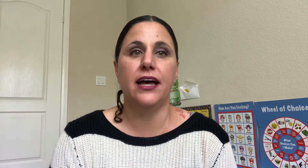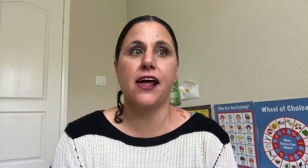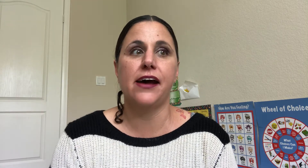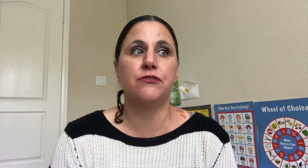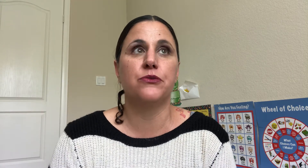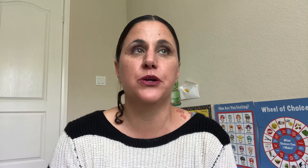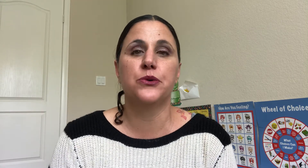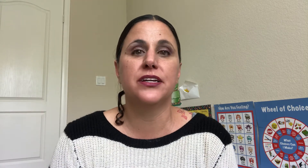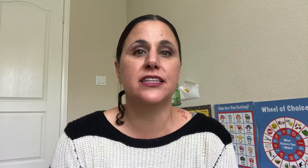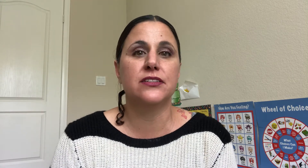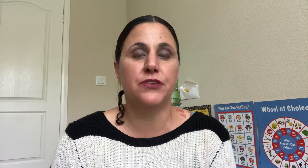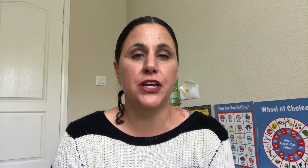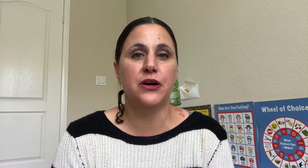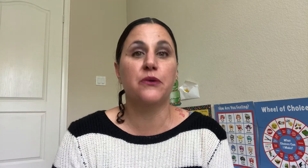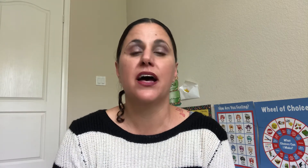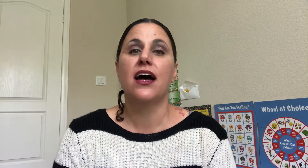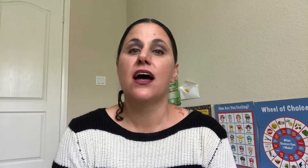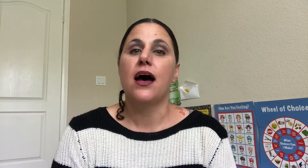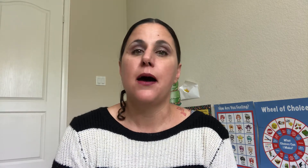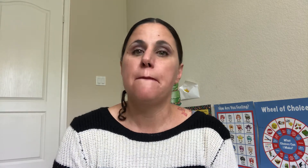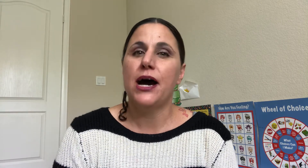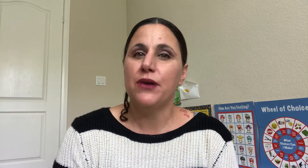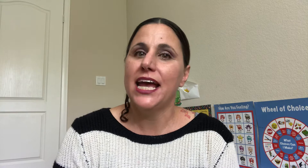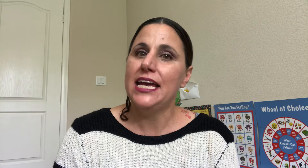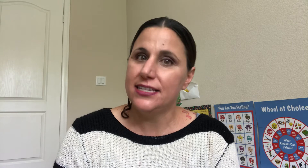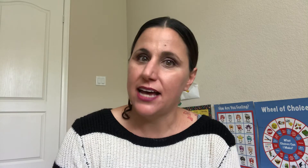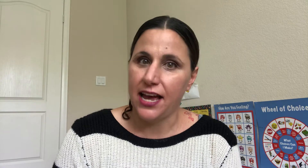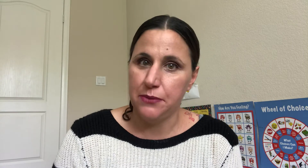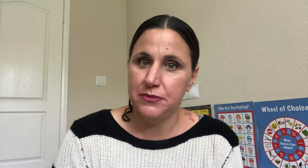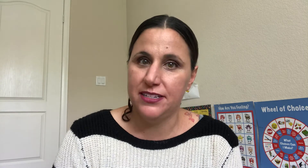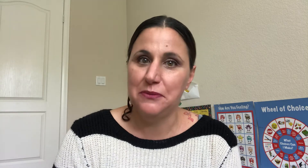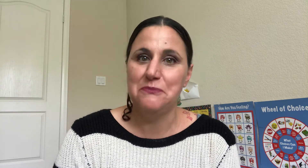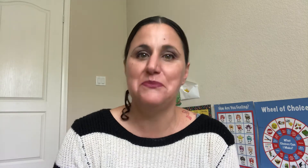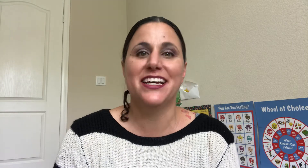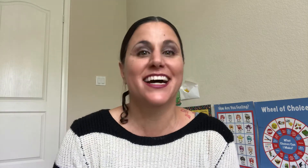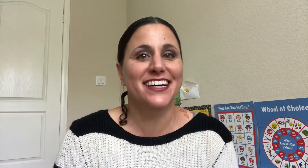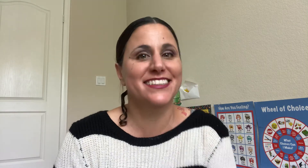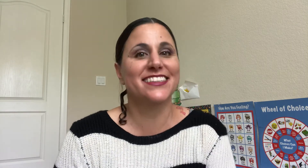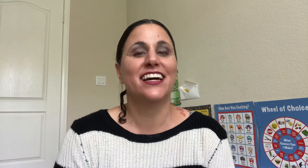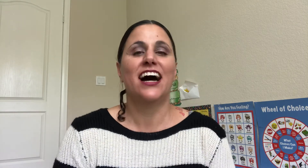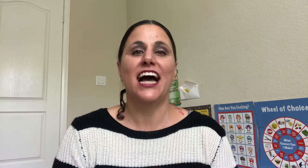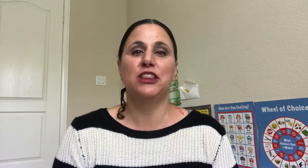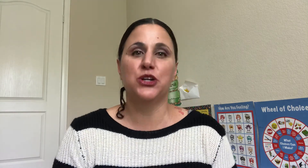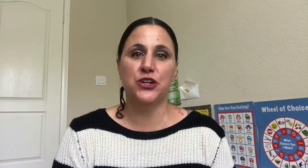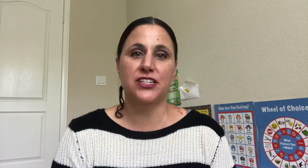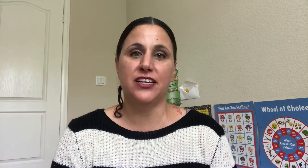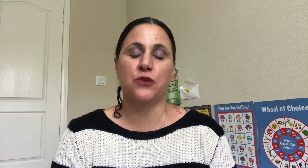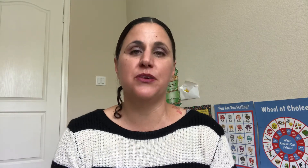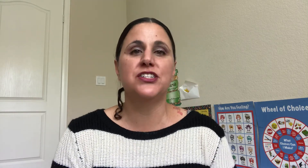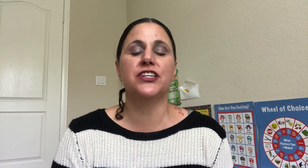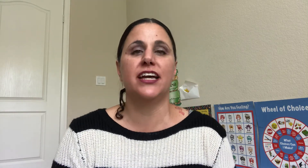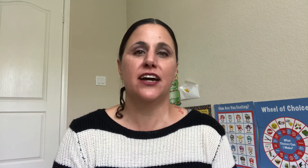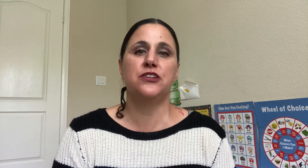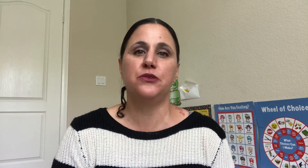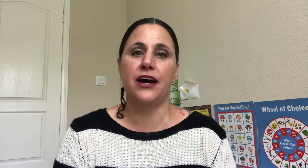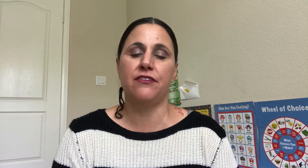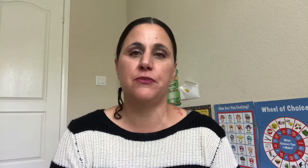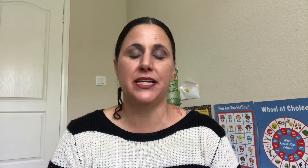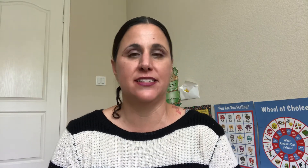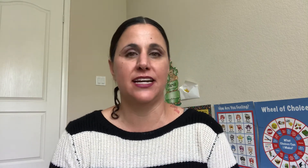have recorded this video about eight times because I learned originally how to do the alphabet and sign